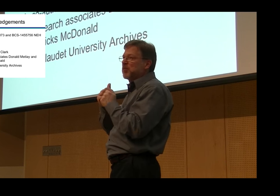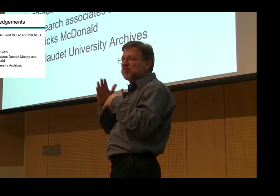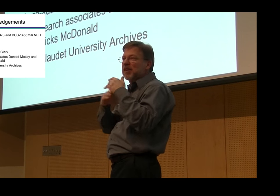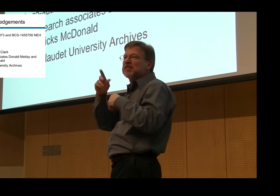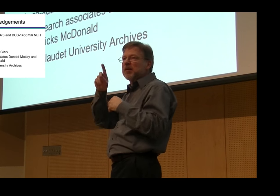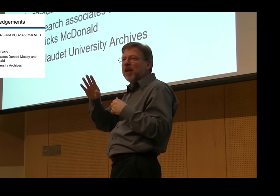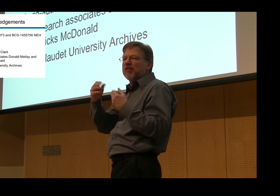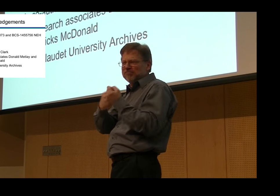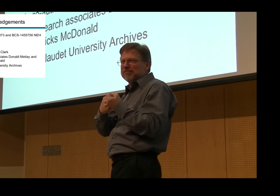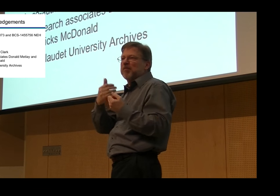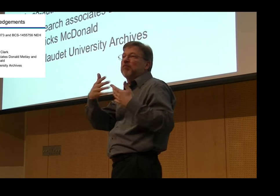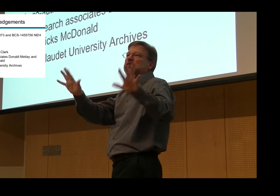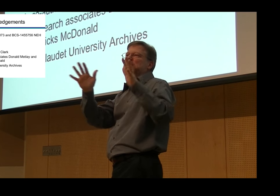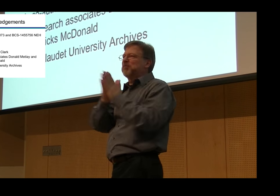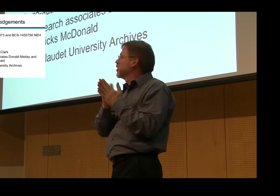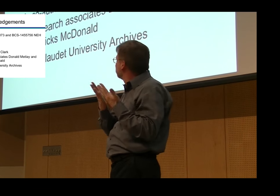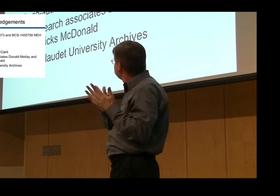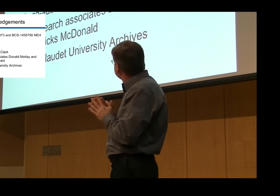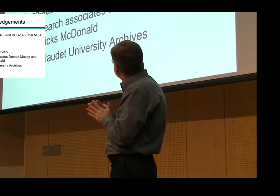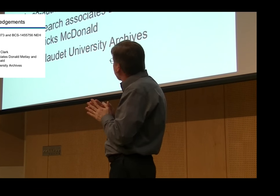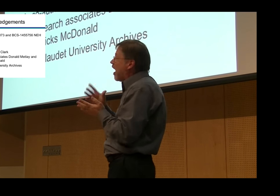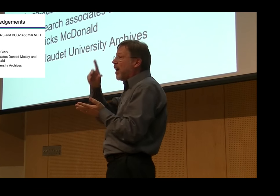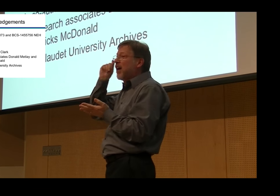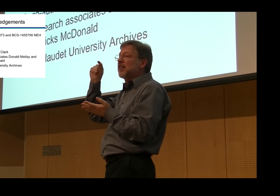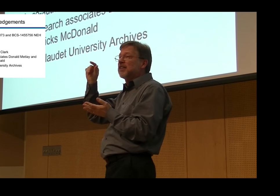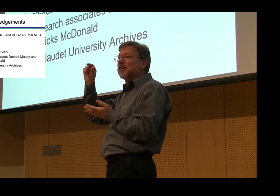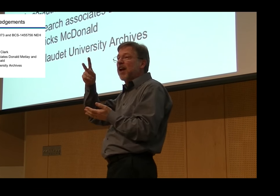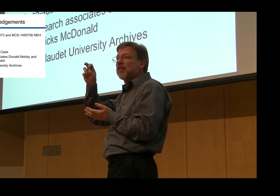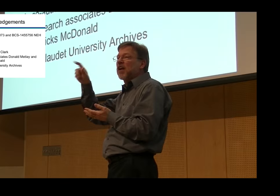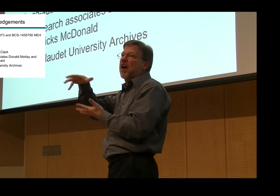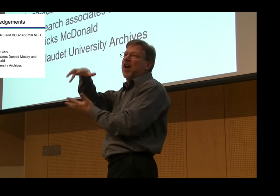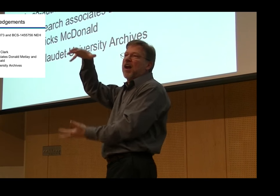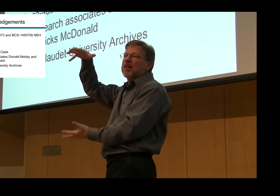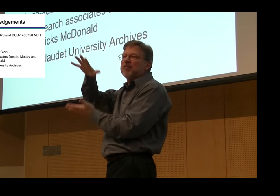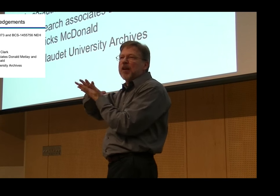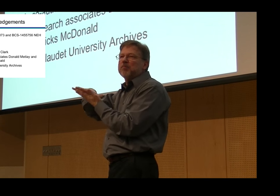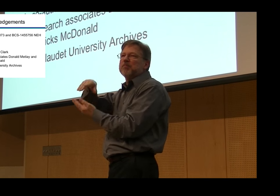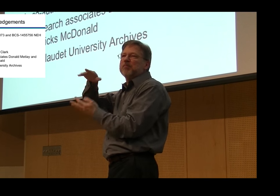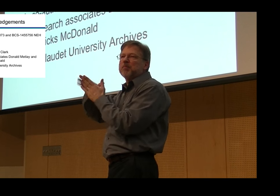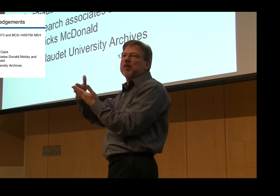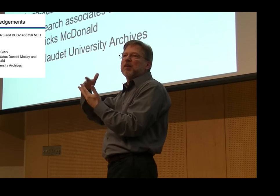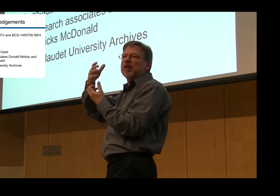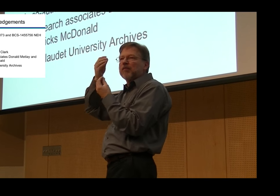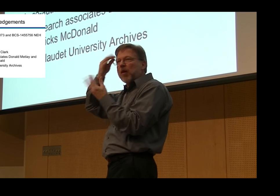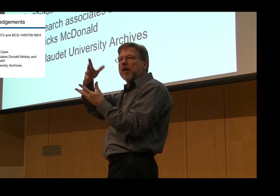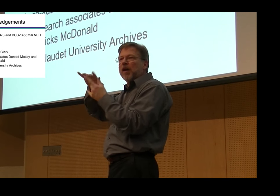We felt very strongly about the fact that a book needed to be published describing these processes.